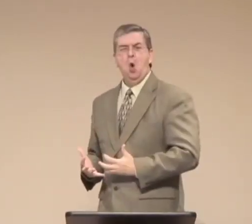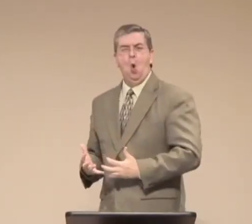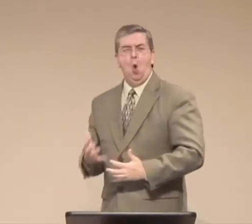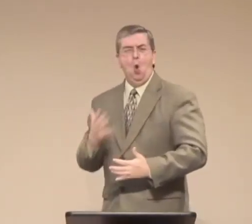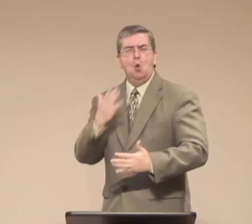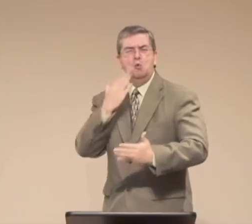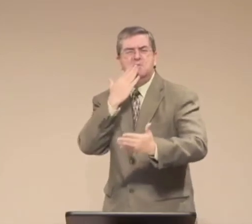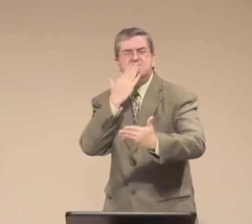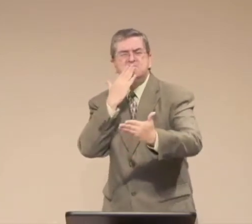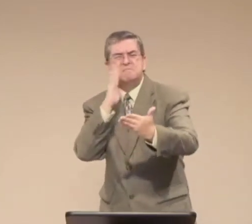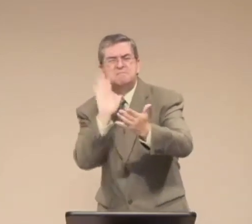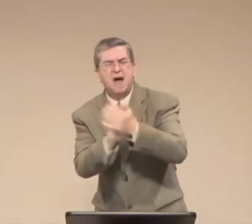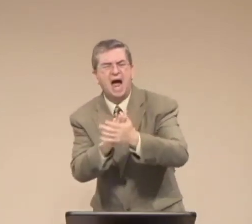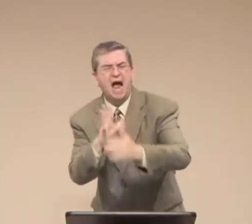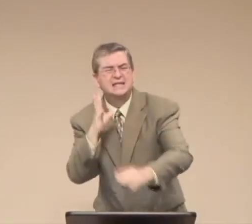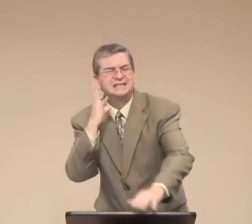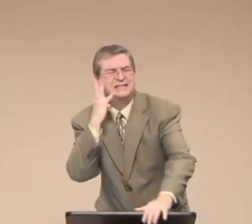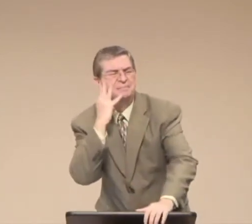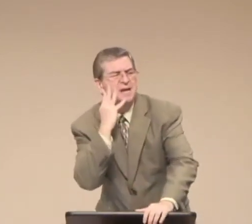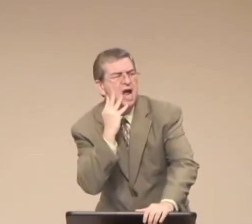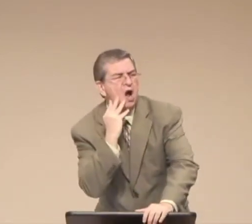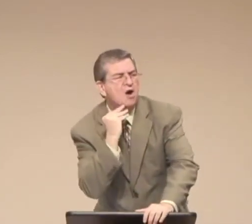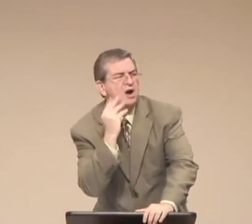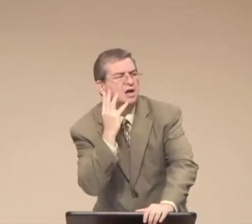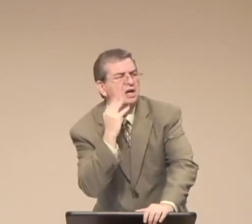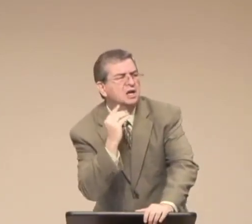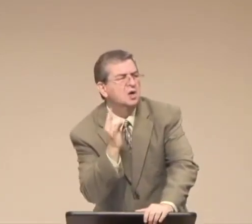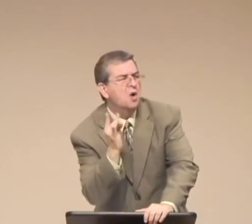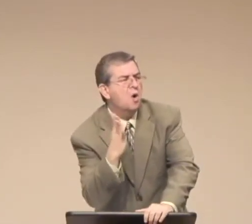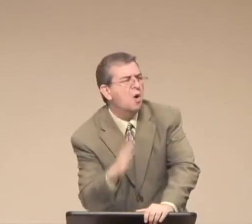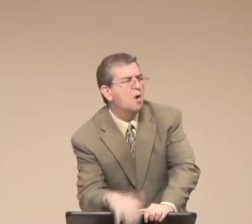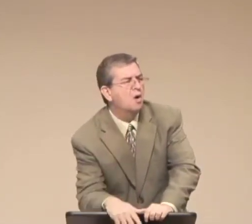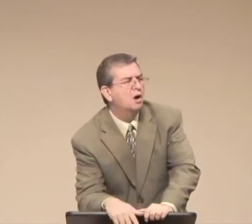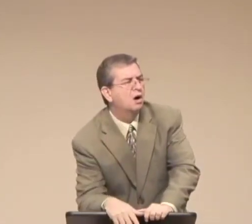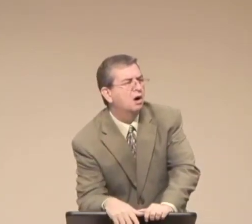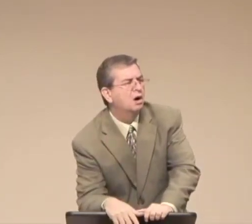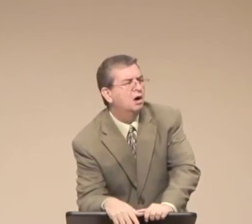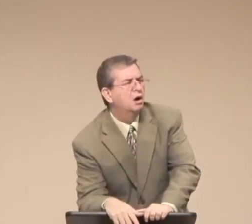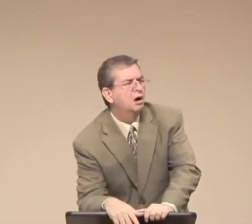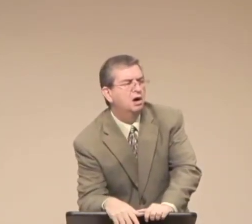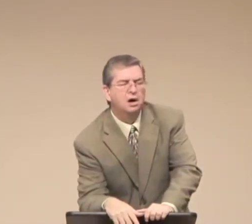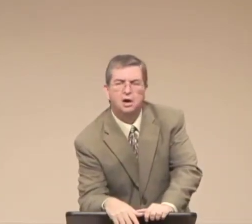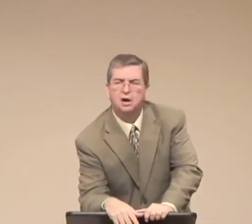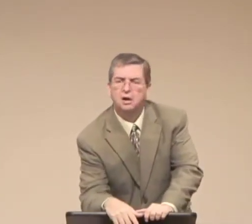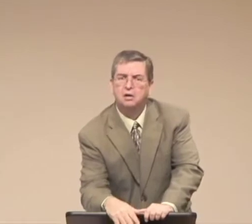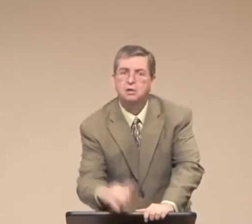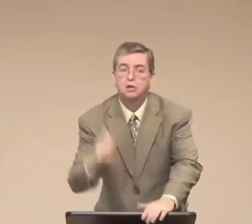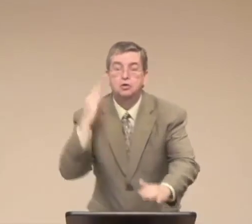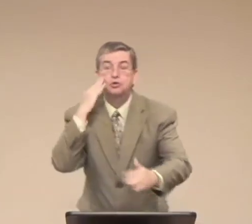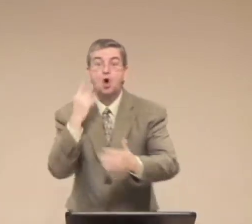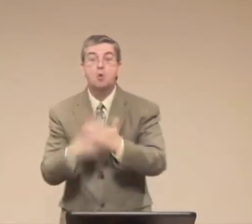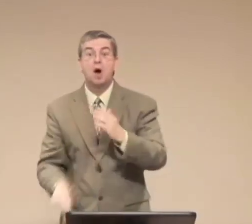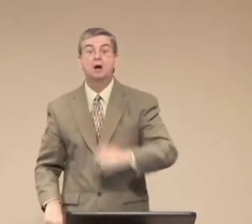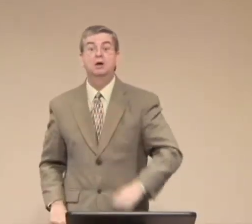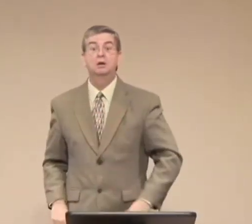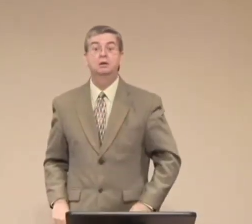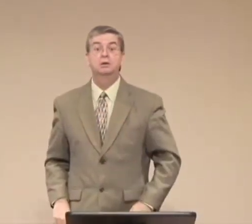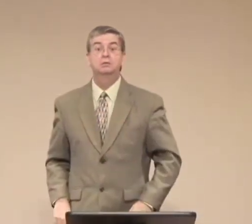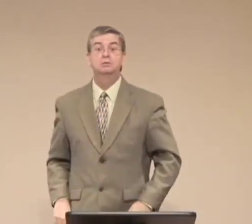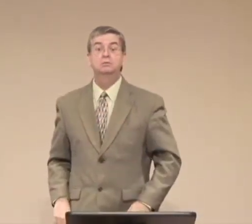from prostituting herself. was an incredibly, tragic